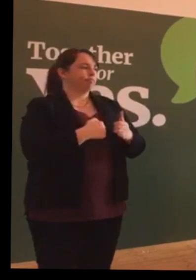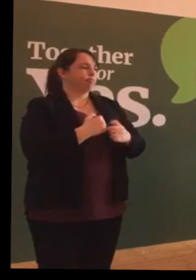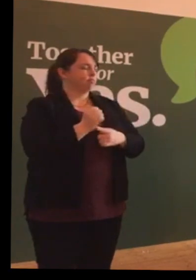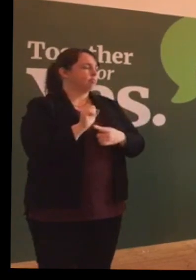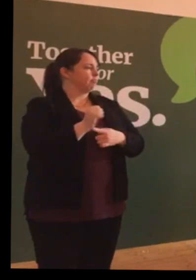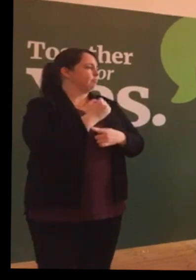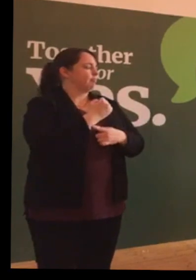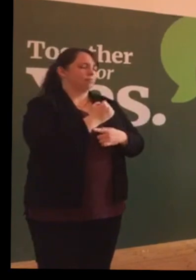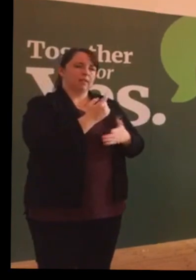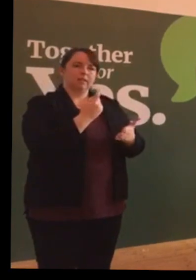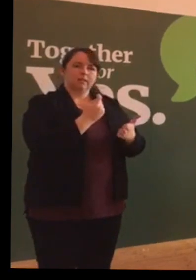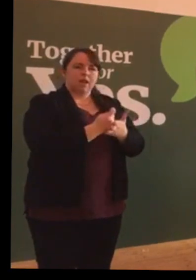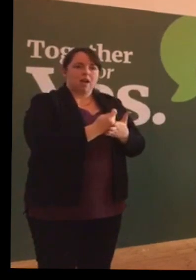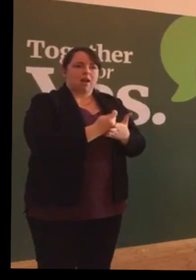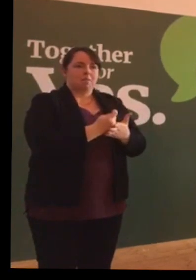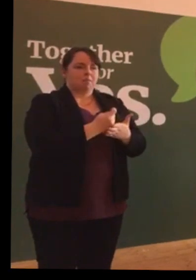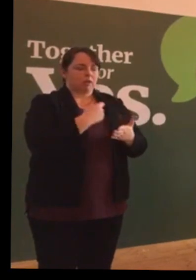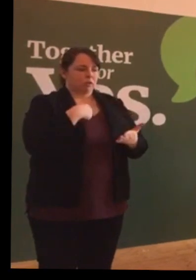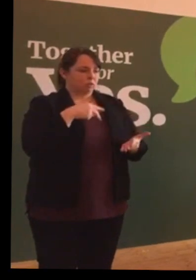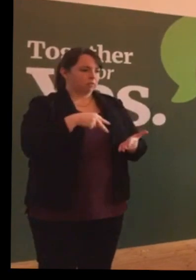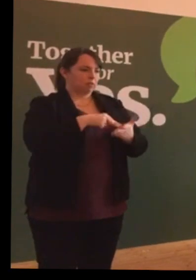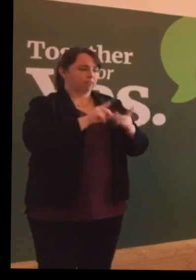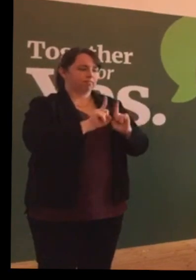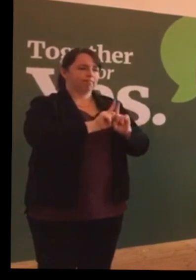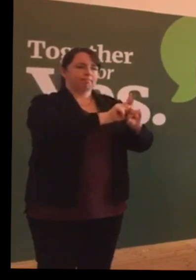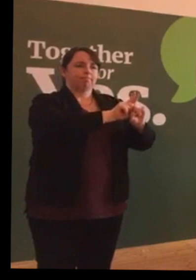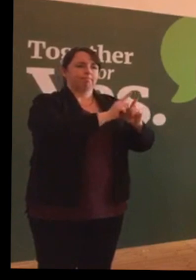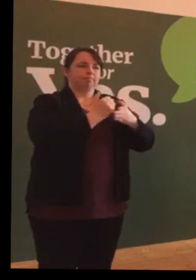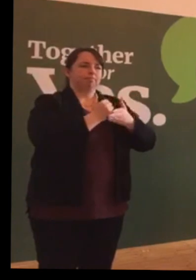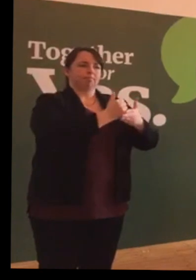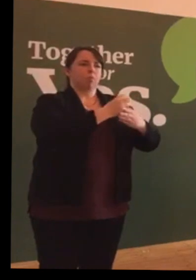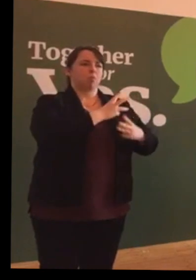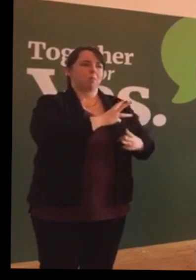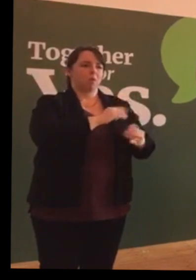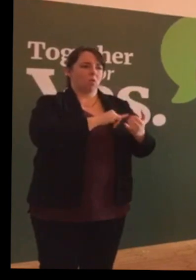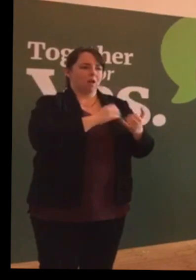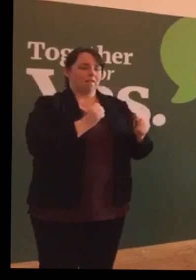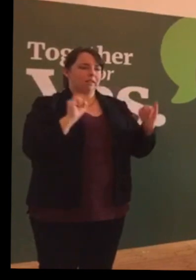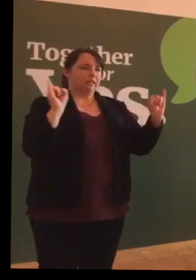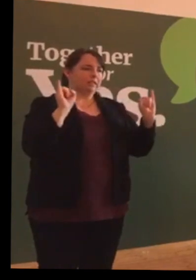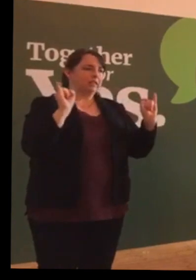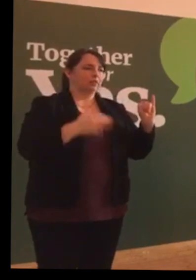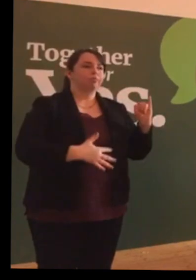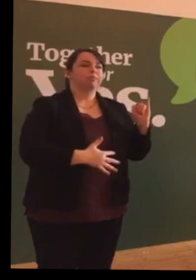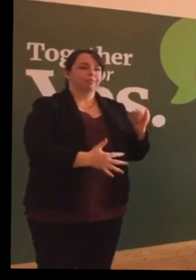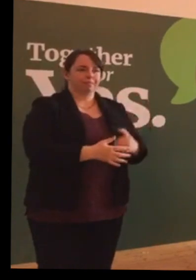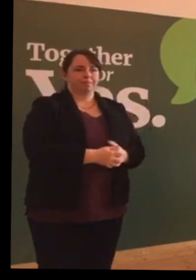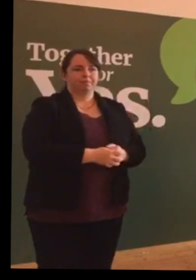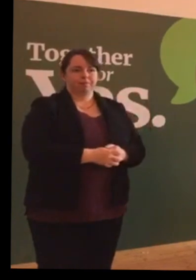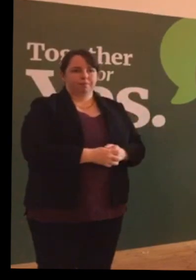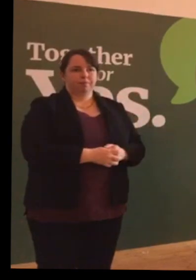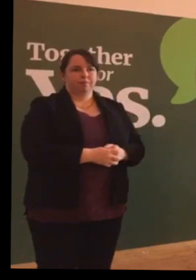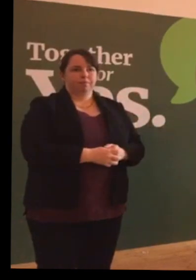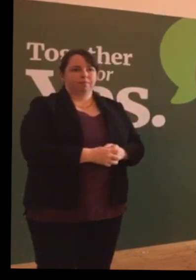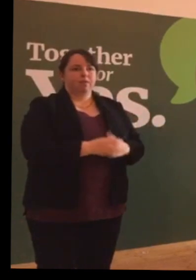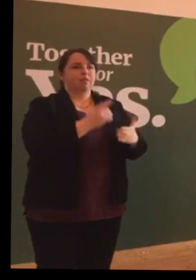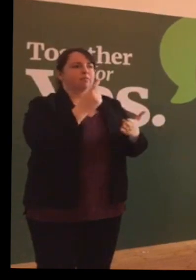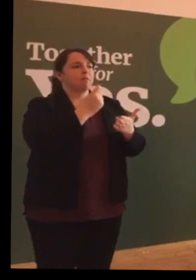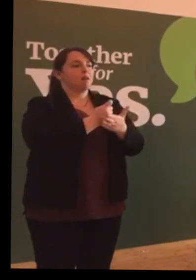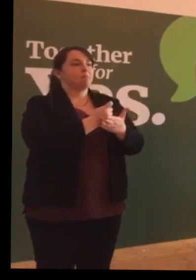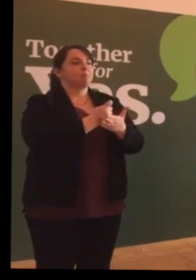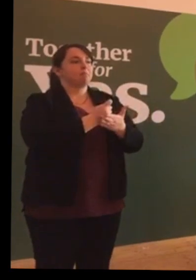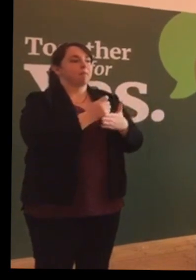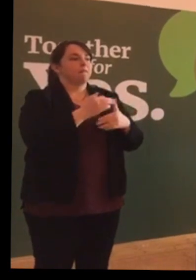Time to stand by women in crisis pregnancies. Time to do right